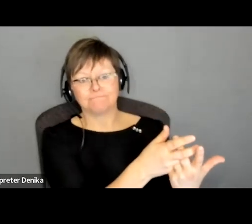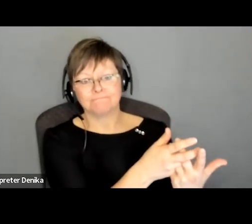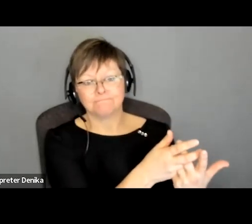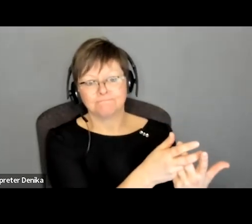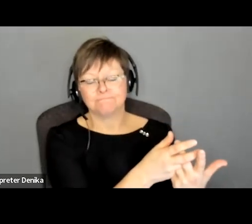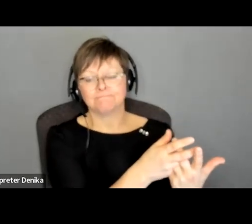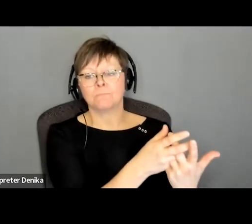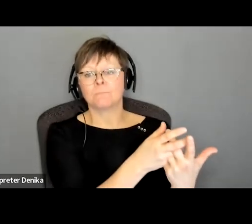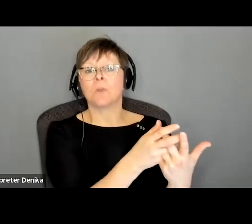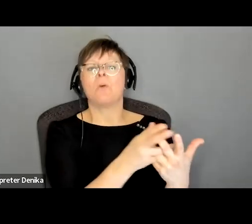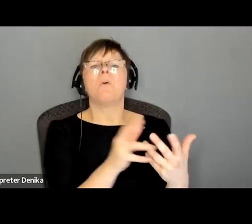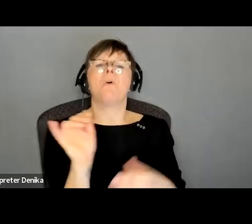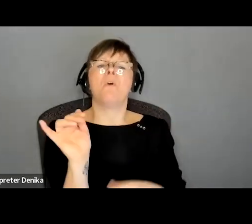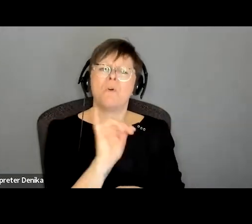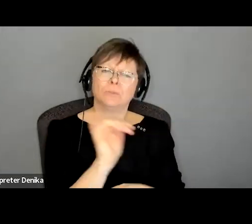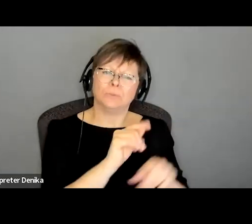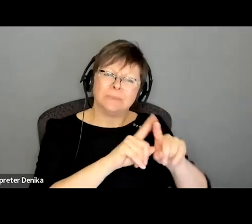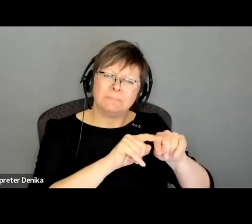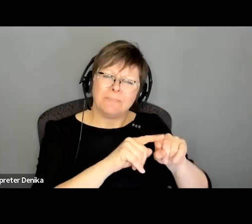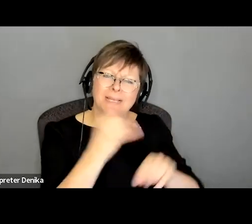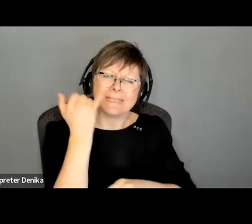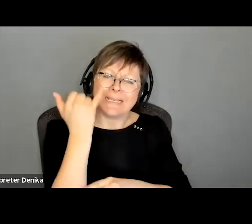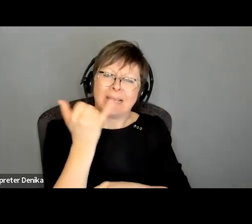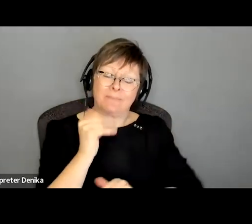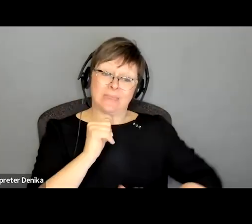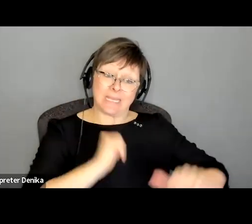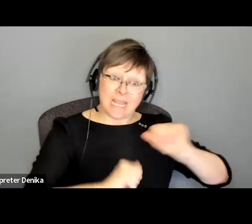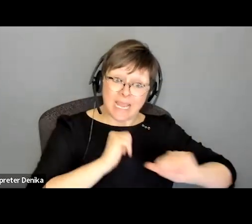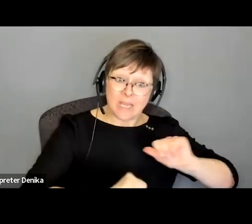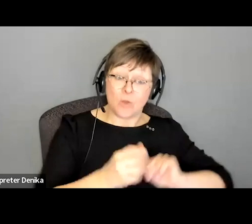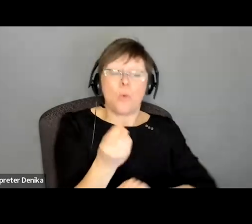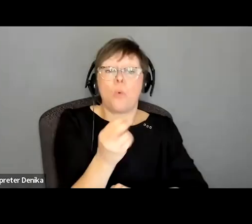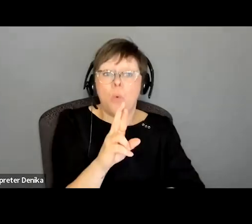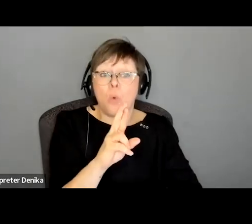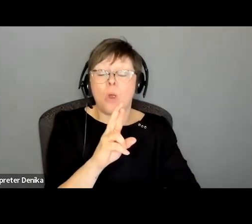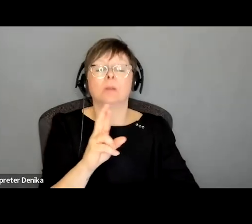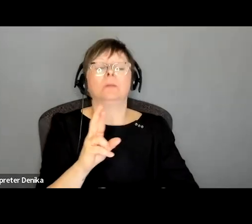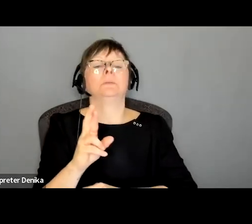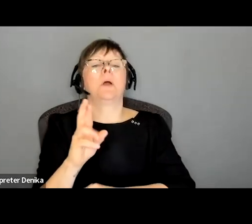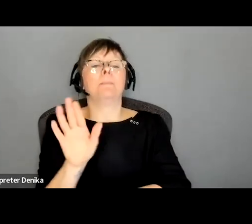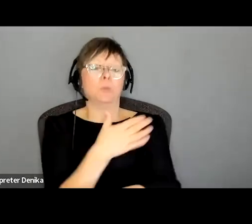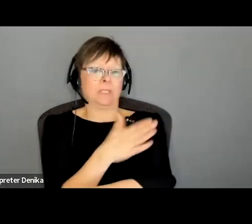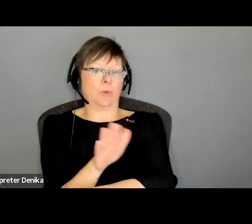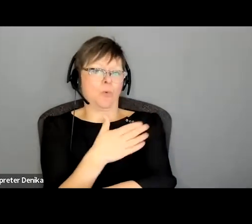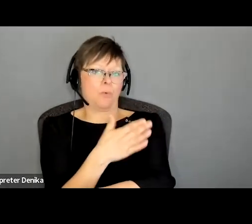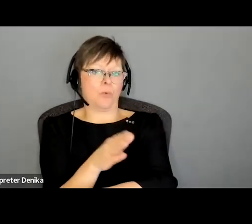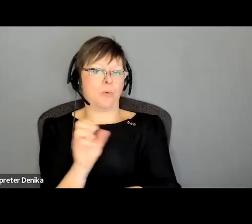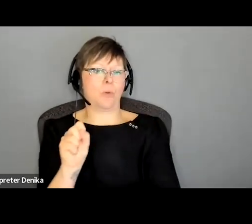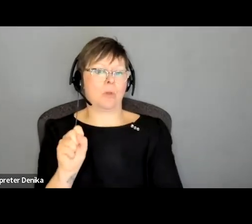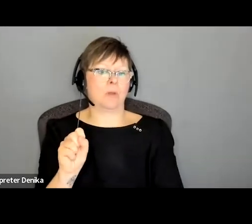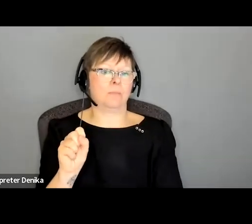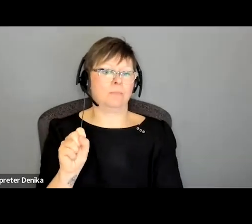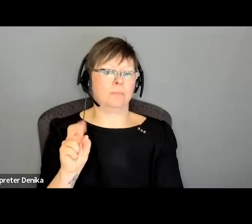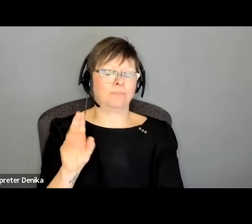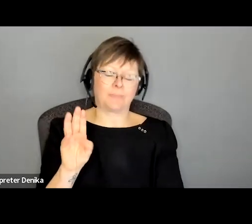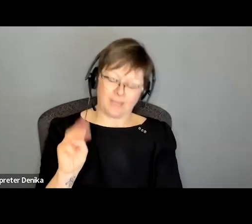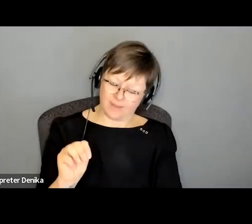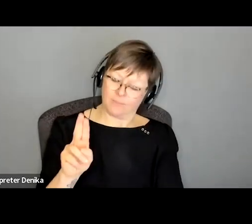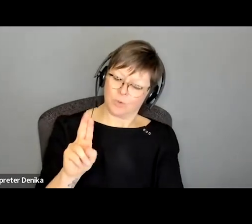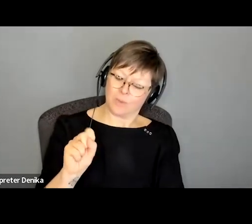role and of course it depends on if it's straight theater if it's a musical if it's a musical you know um sometimes there's a